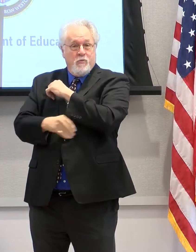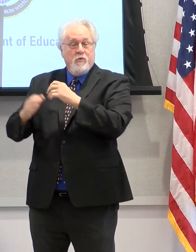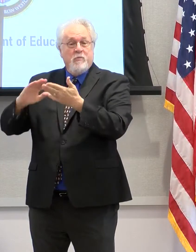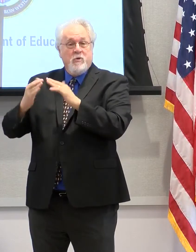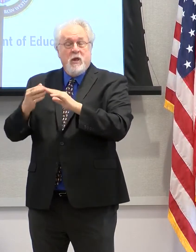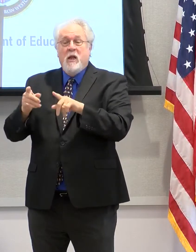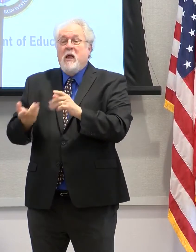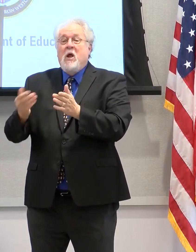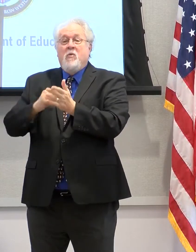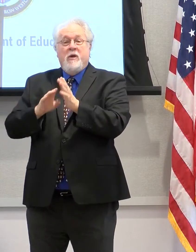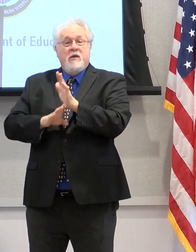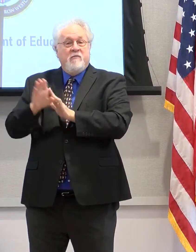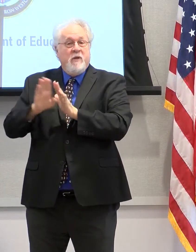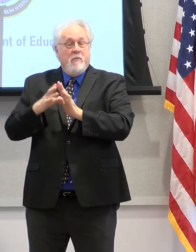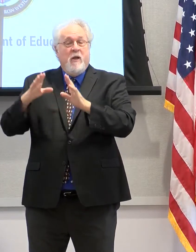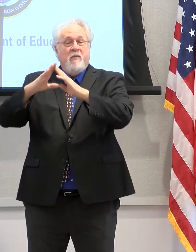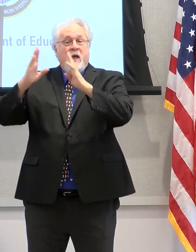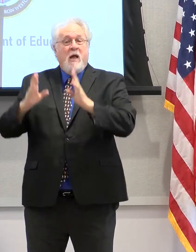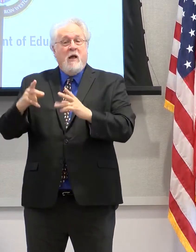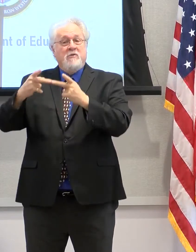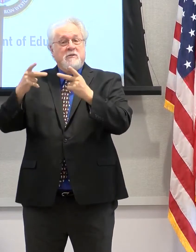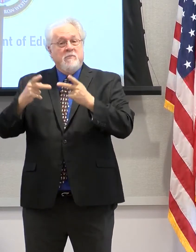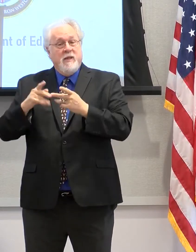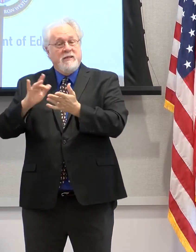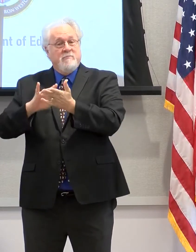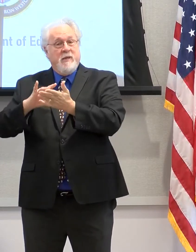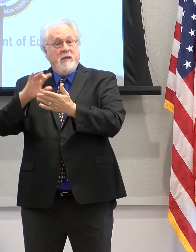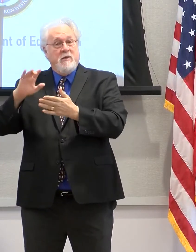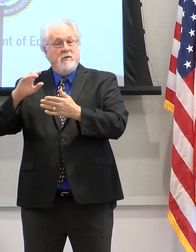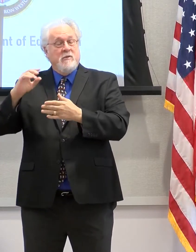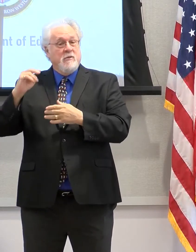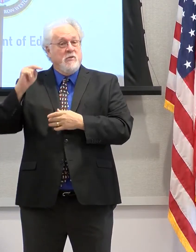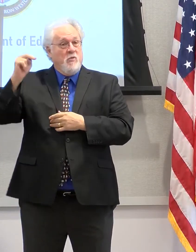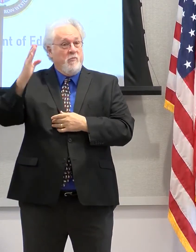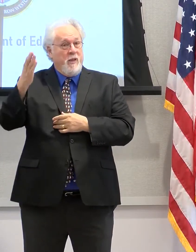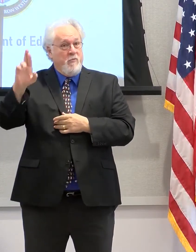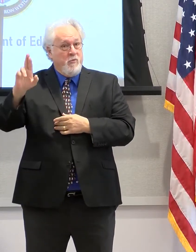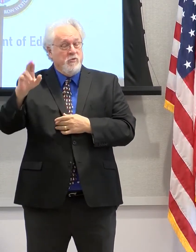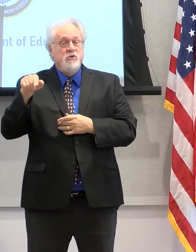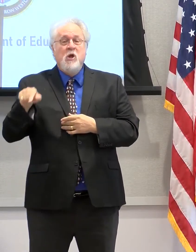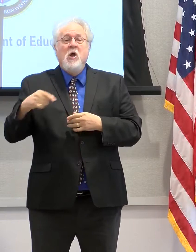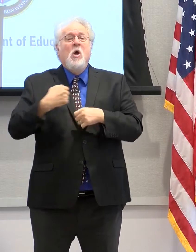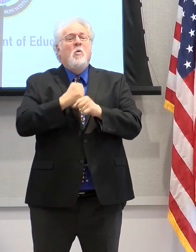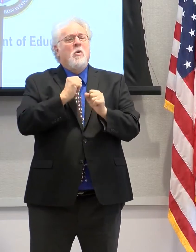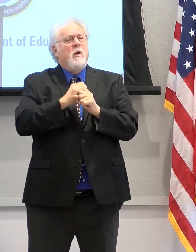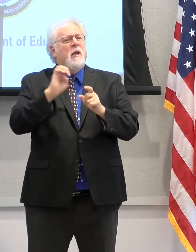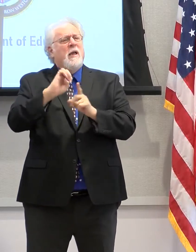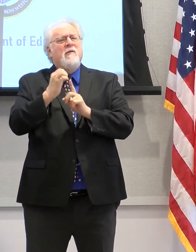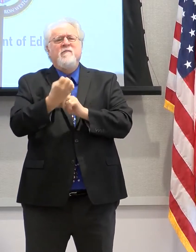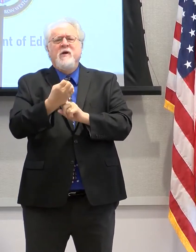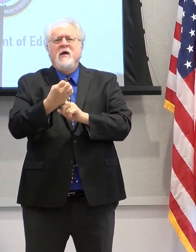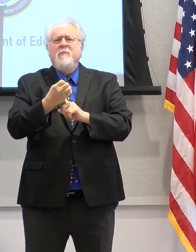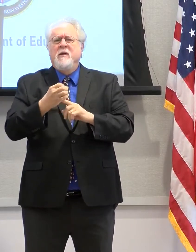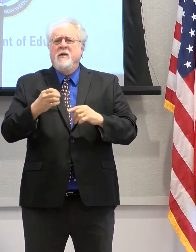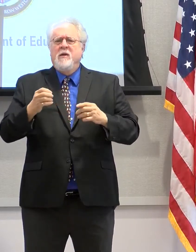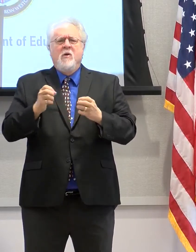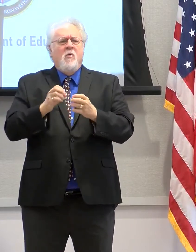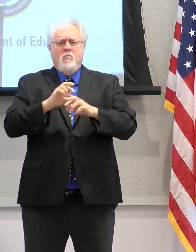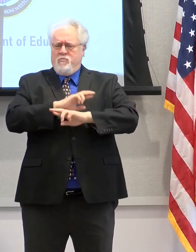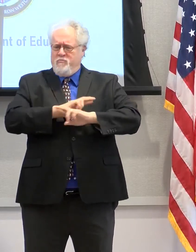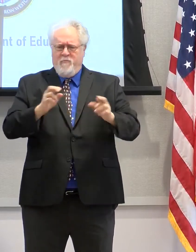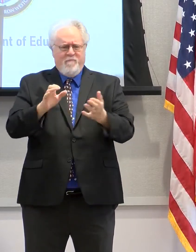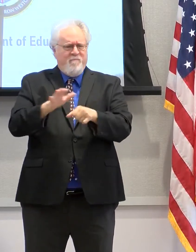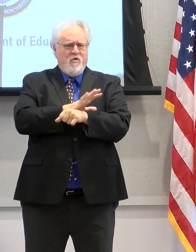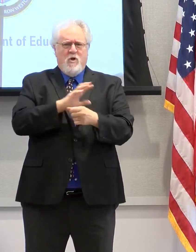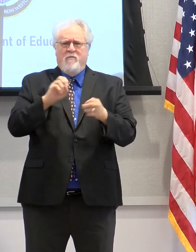redevelopment of the Howell Place Medical Complex in North Baton Rouge. We are creating an environment right with opportunity,